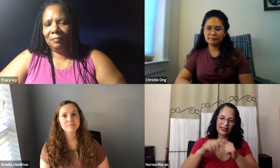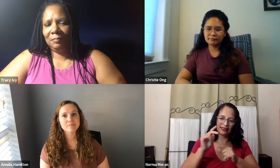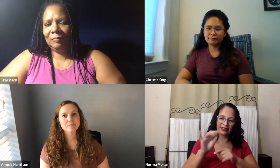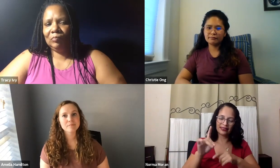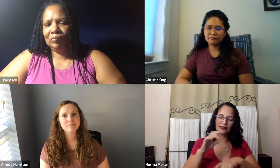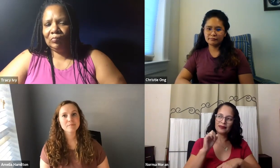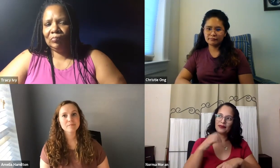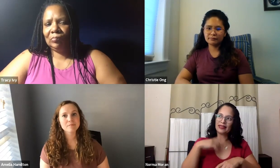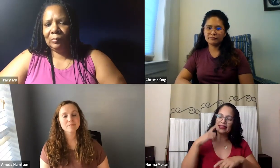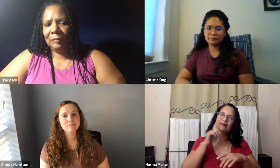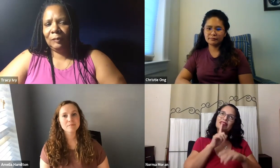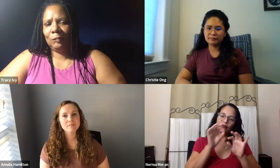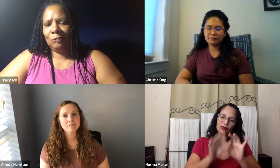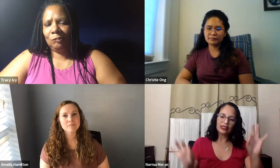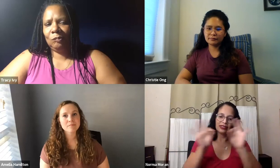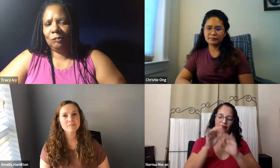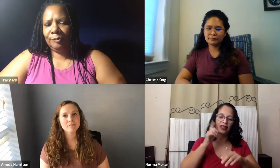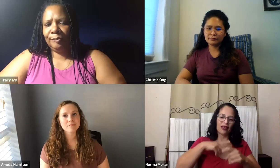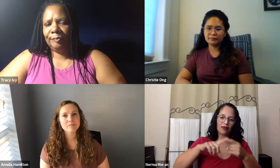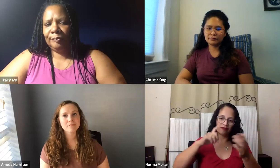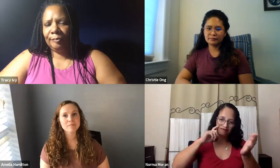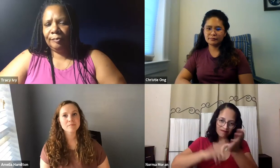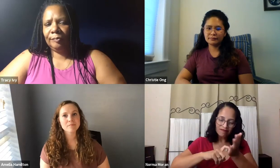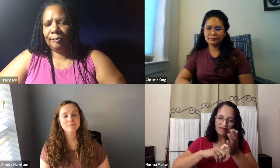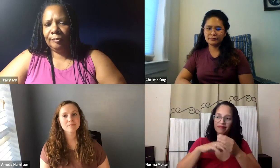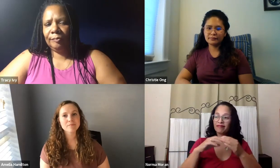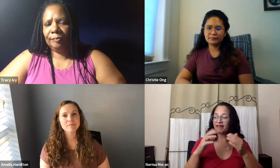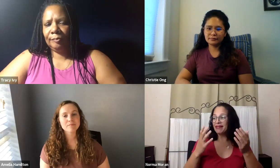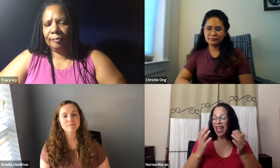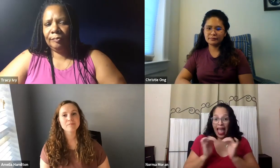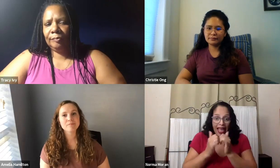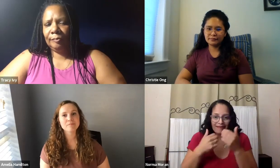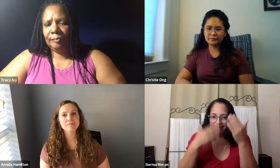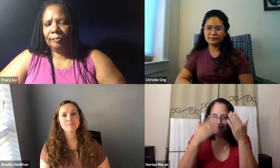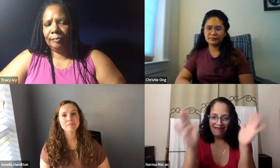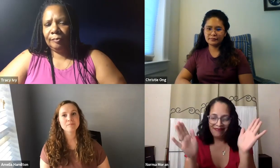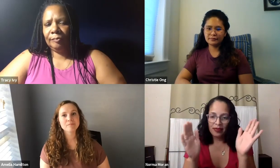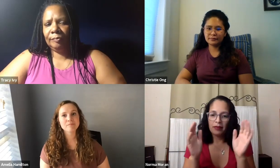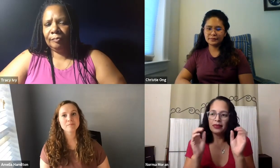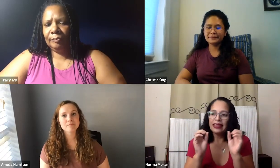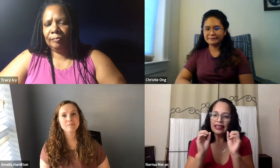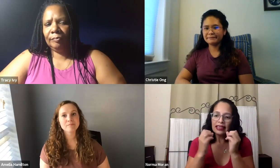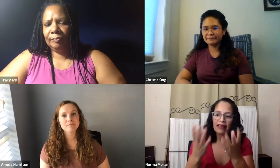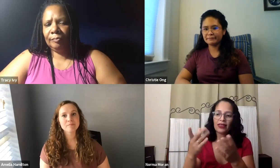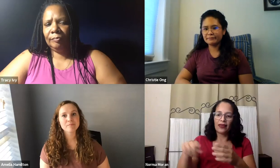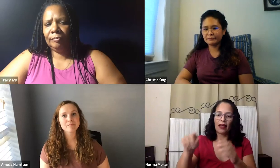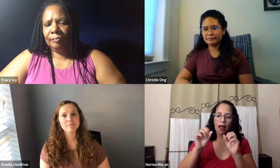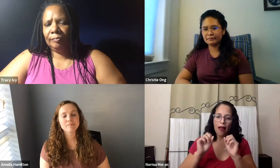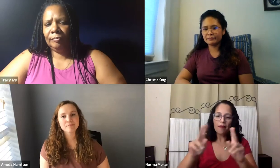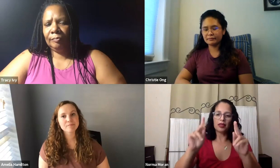many years. But I think, really, it's important to recognize. I'm not really sure how, but